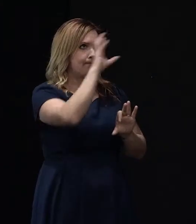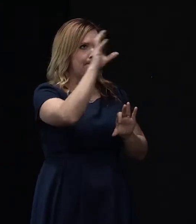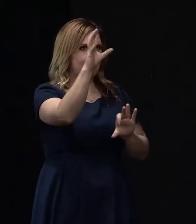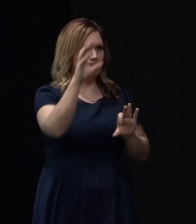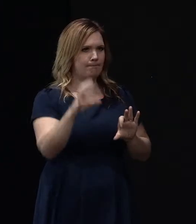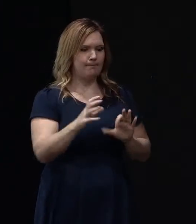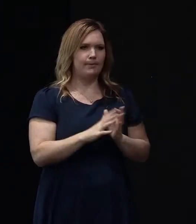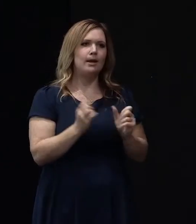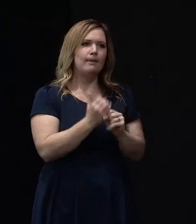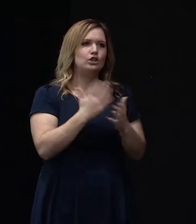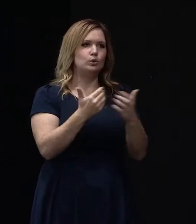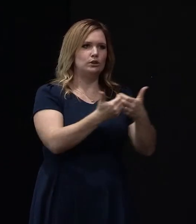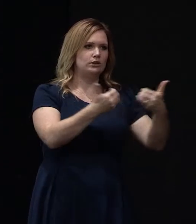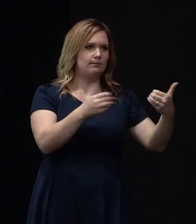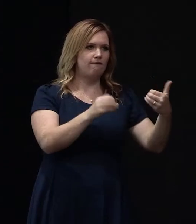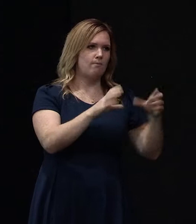And keep it clear of the blockwork.